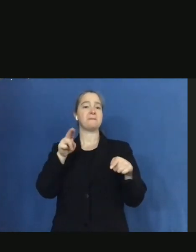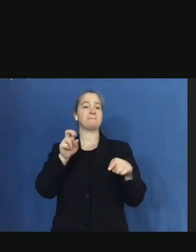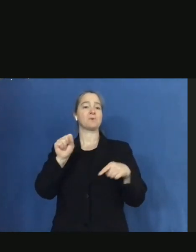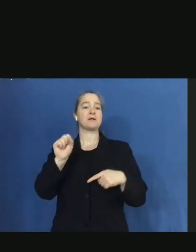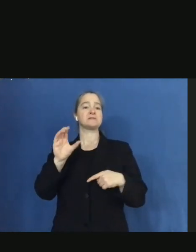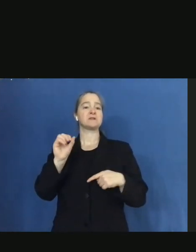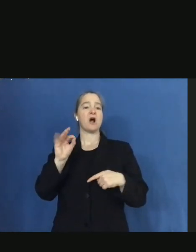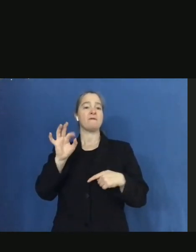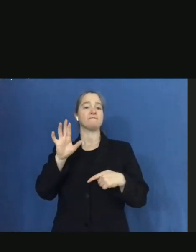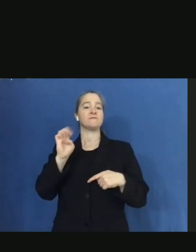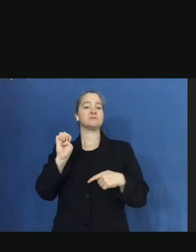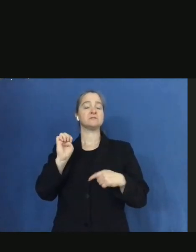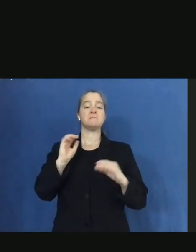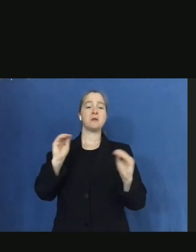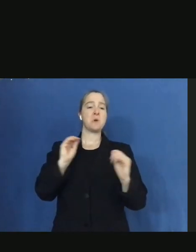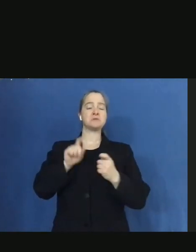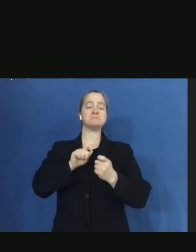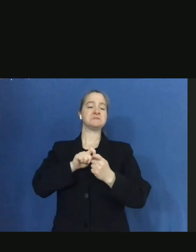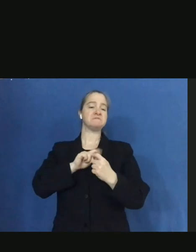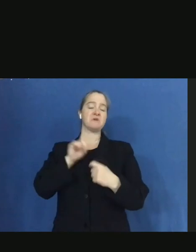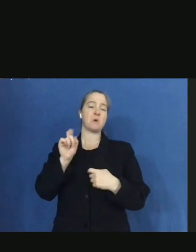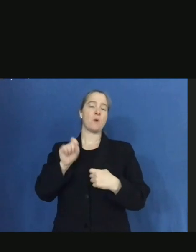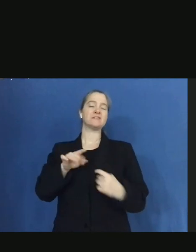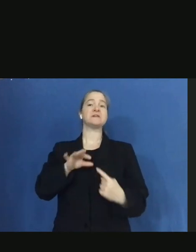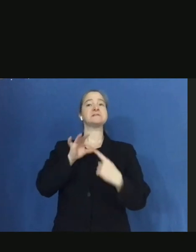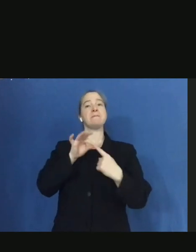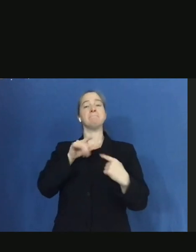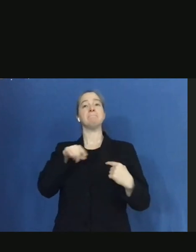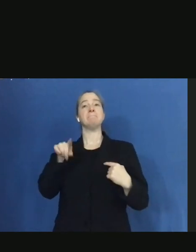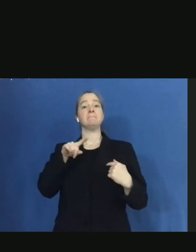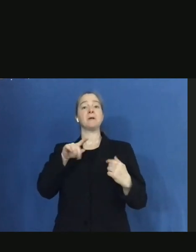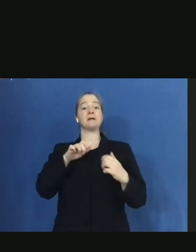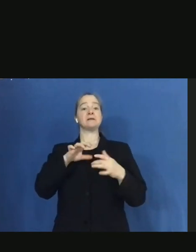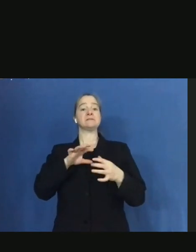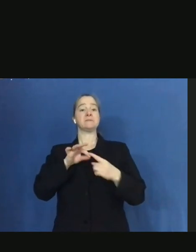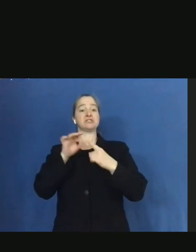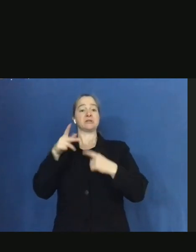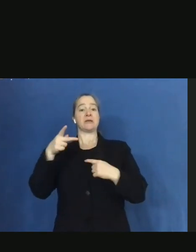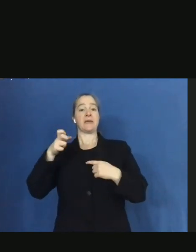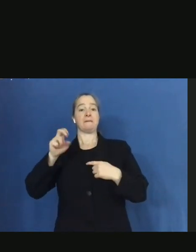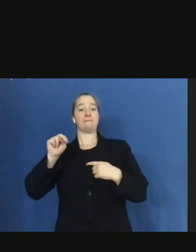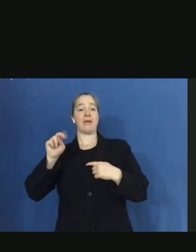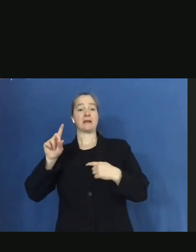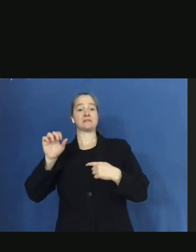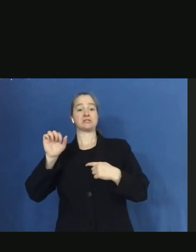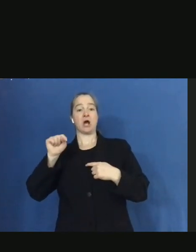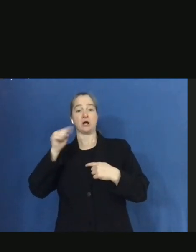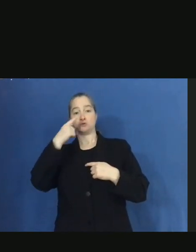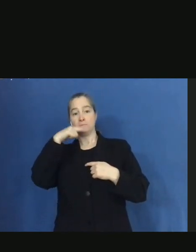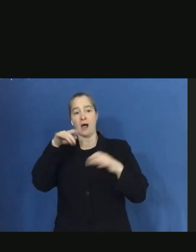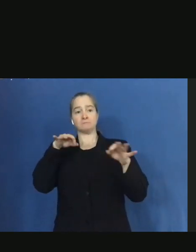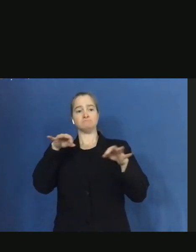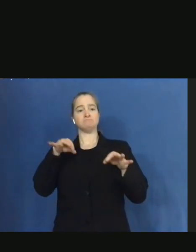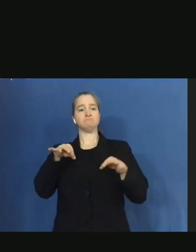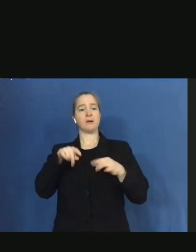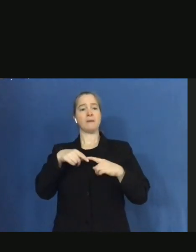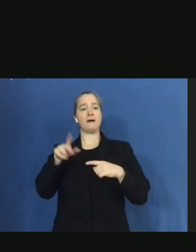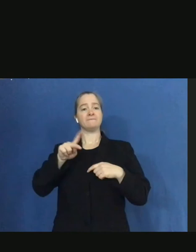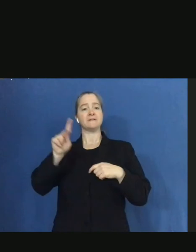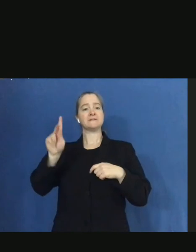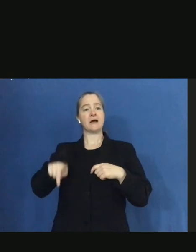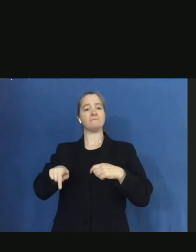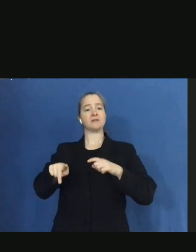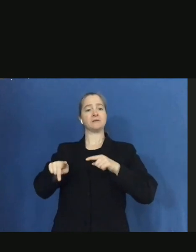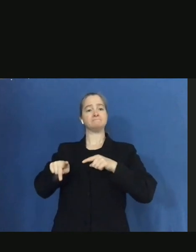questions other than can you folks, especially with PennDOT, speak to the situations around Philly in terms of